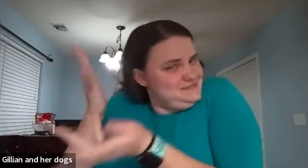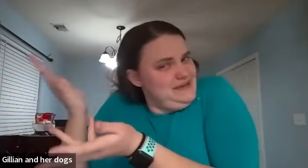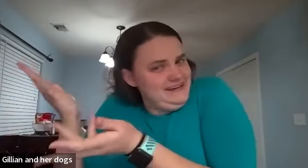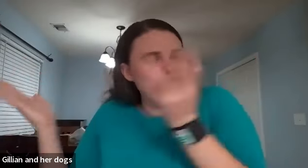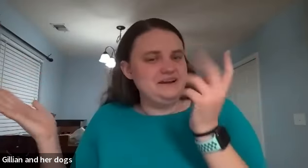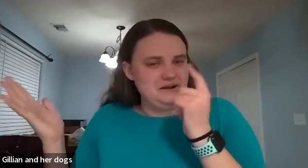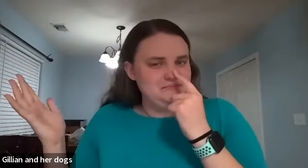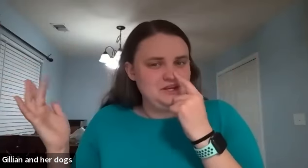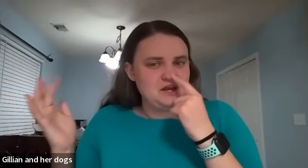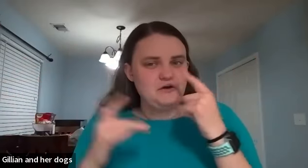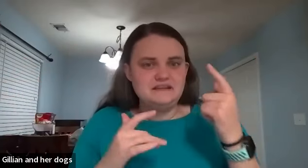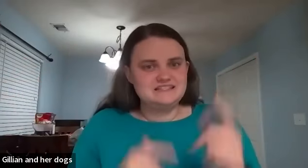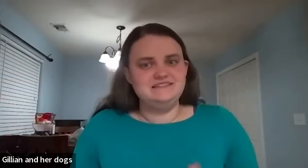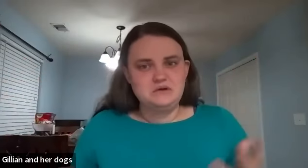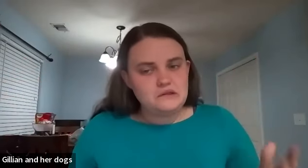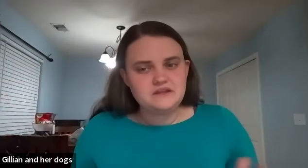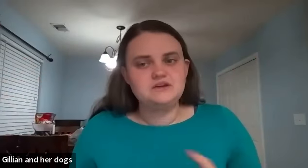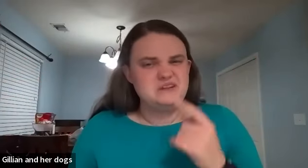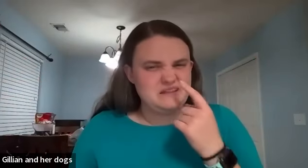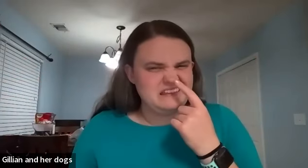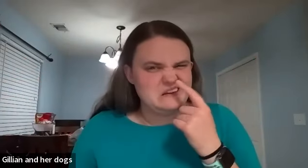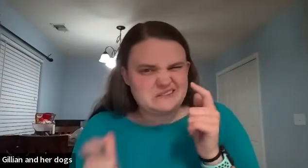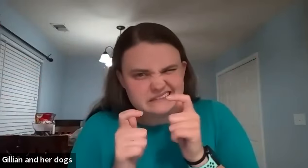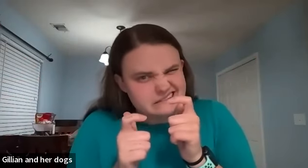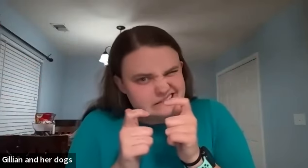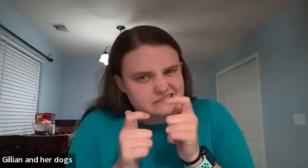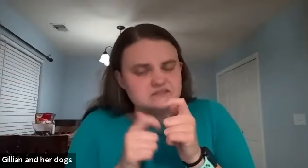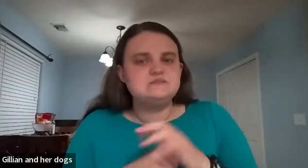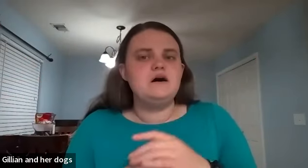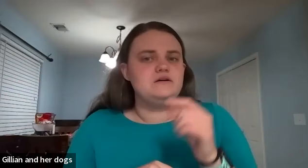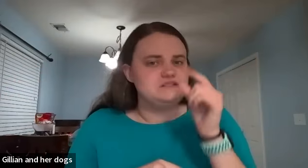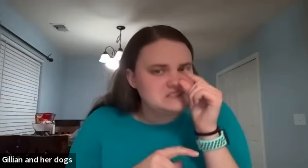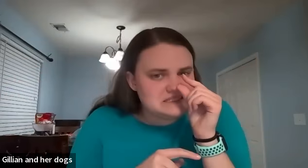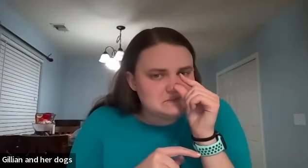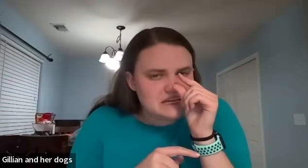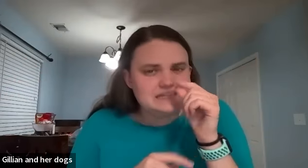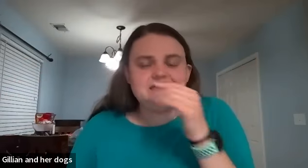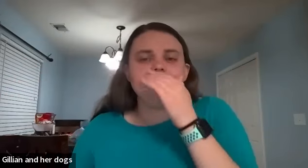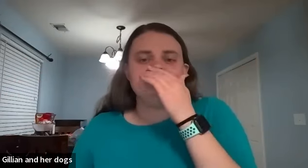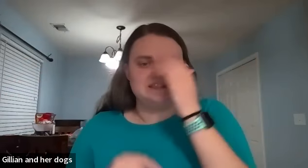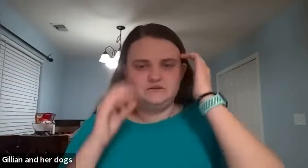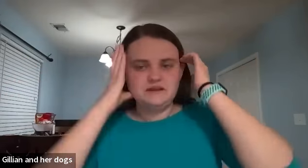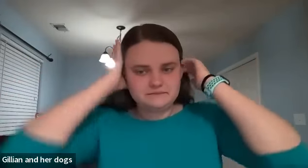but um you know if it's like the only thing you can really be like the nose like it's a little small or it's tiny that sort of thing